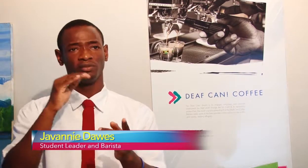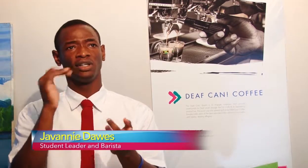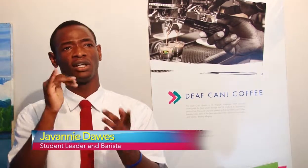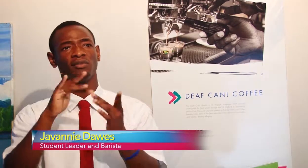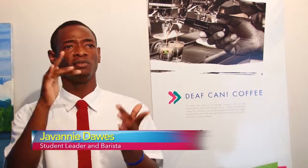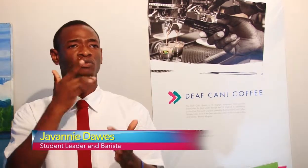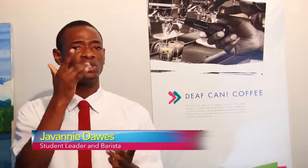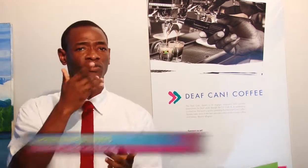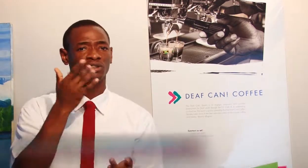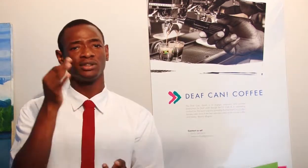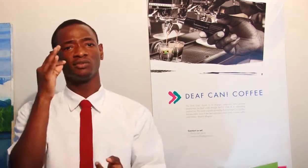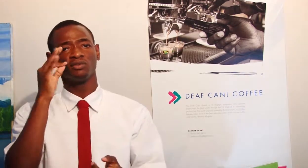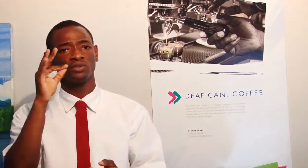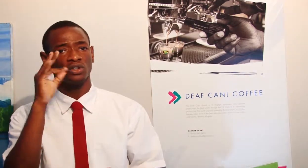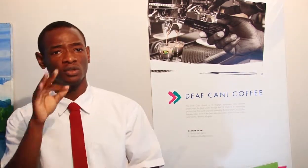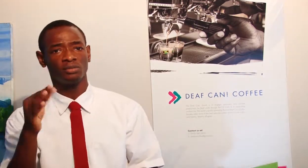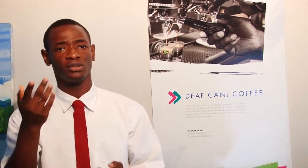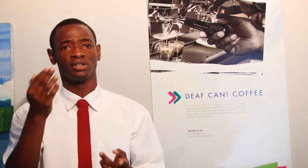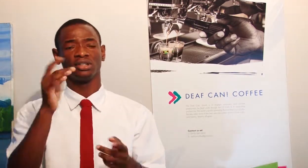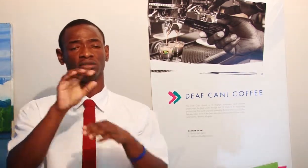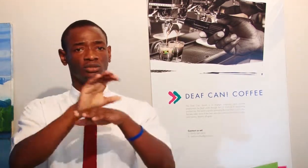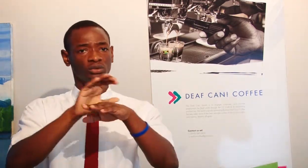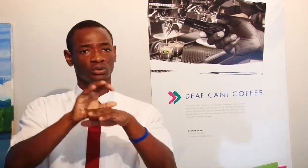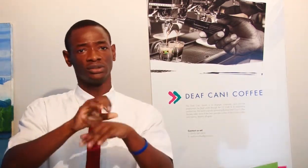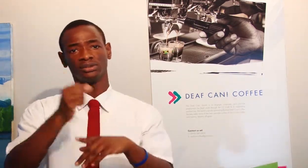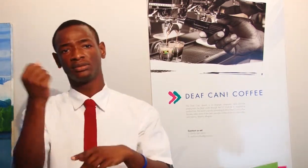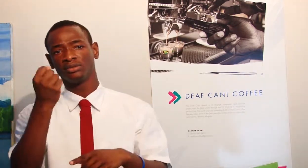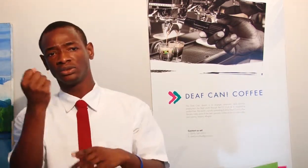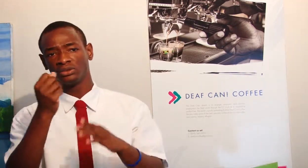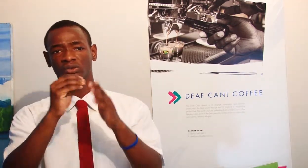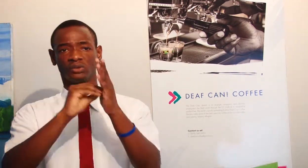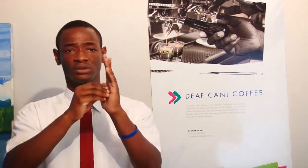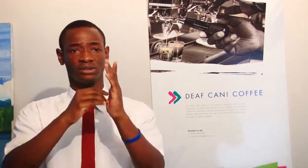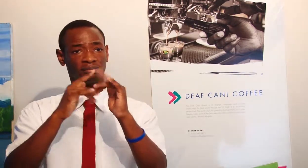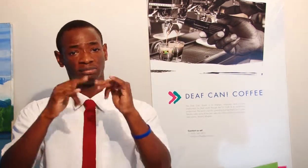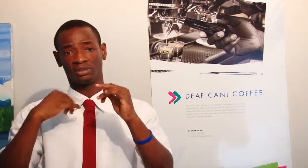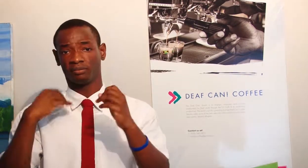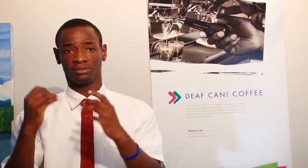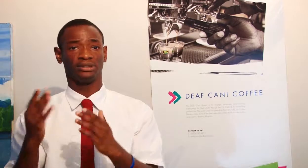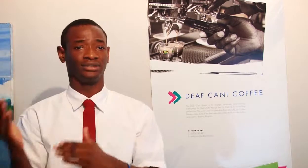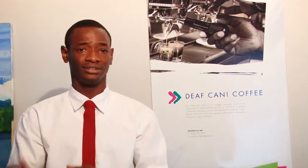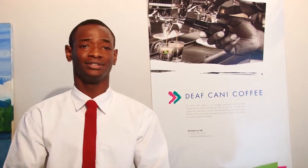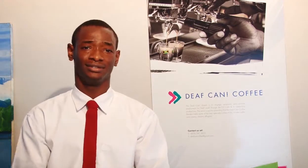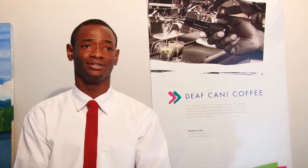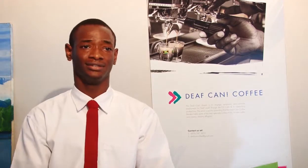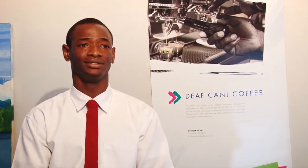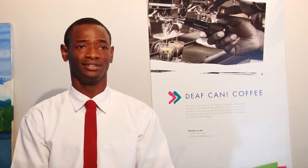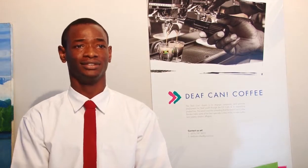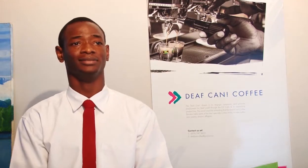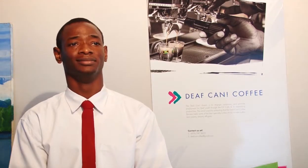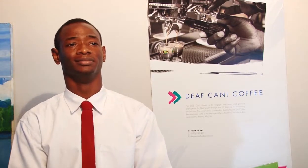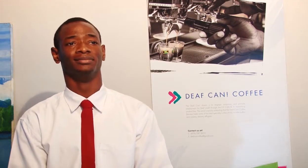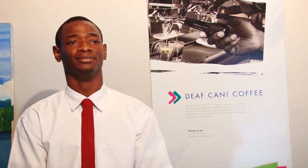coffee the right way. We do blended drinks as well. We have smoothies and fraps and milkshakes for people who don't like coffee. And we do baked goods as well.